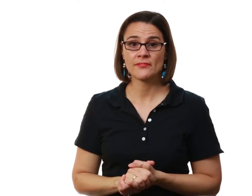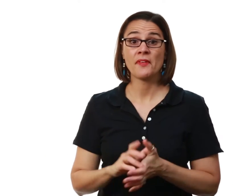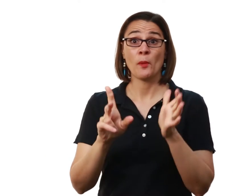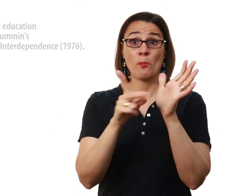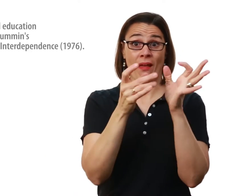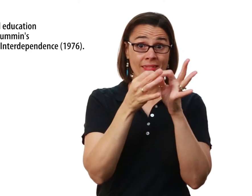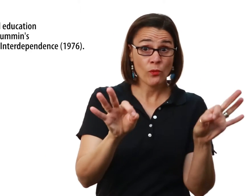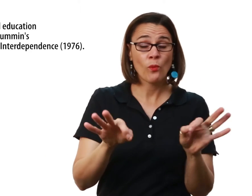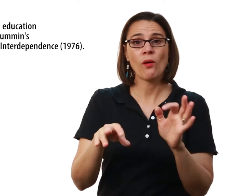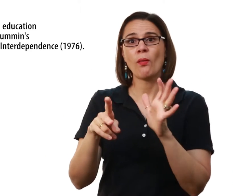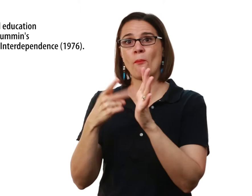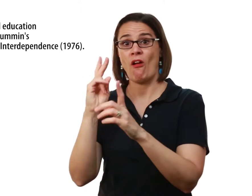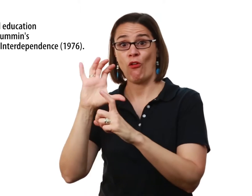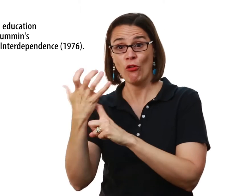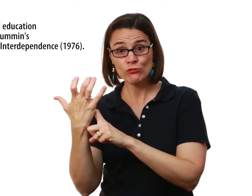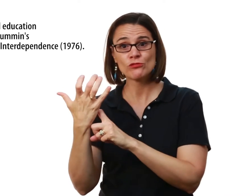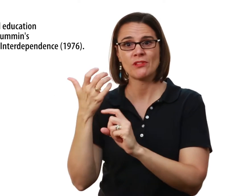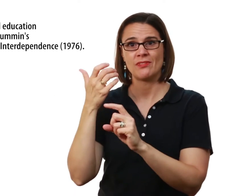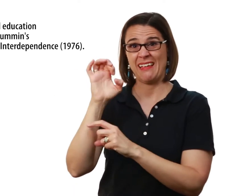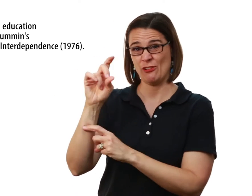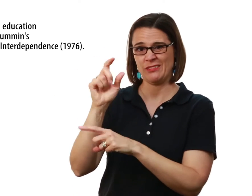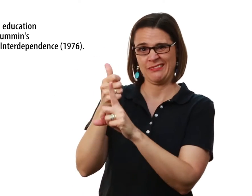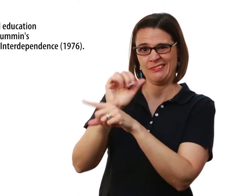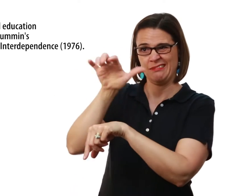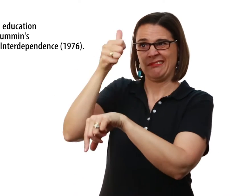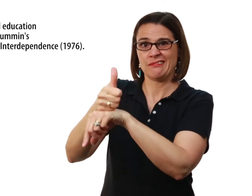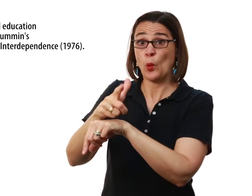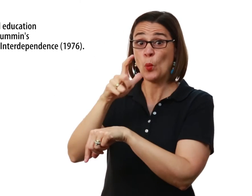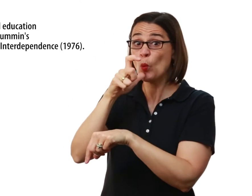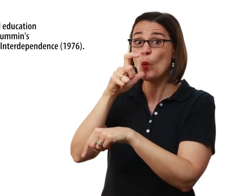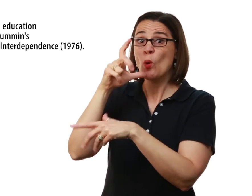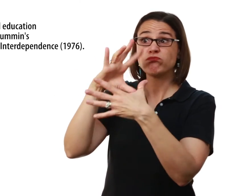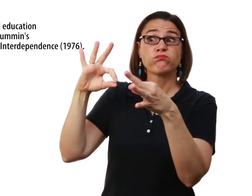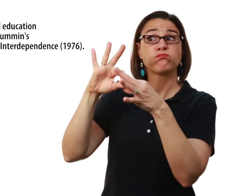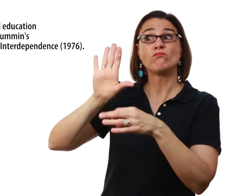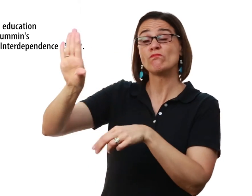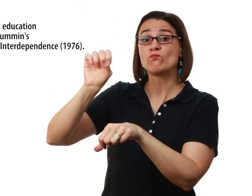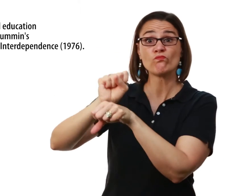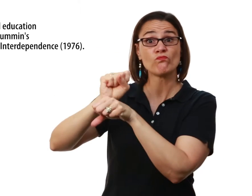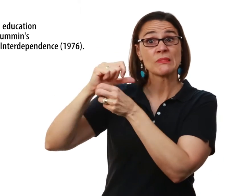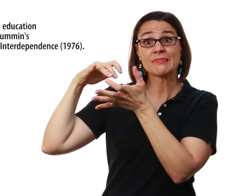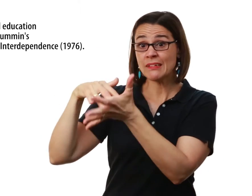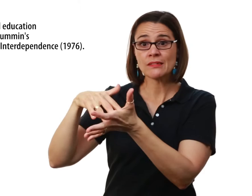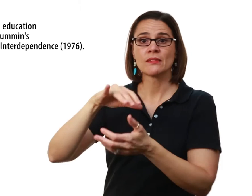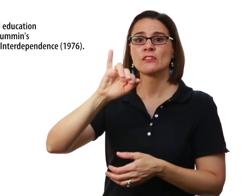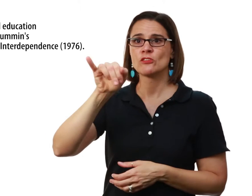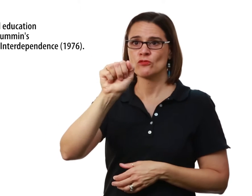Bilingual Bicultural That education philosophy was based on the studies of James